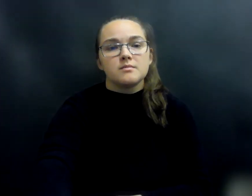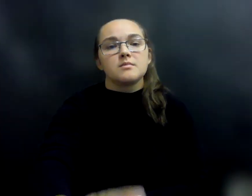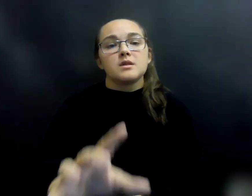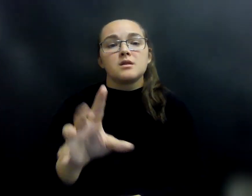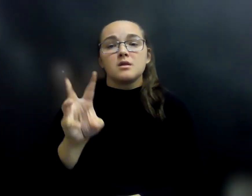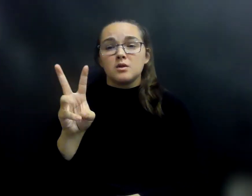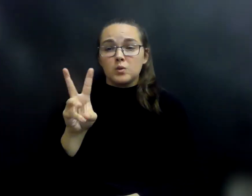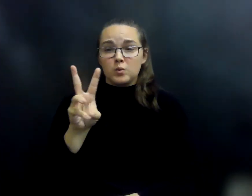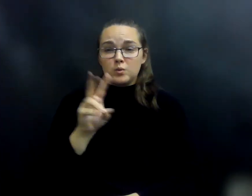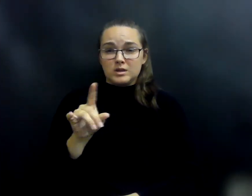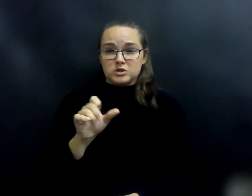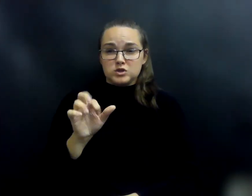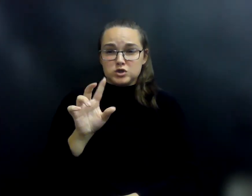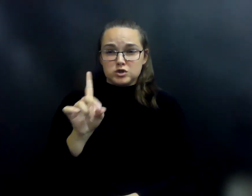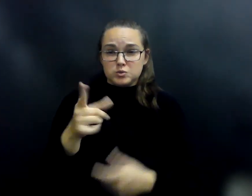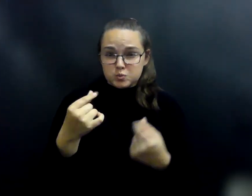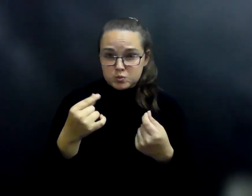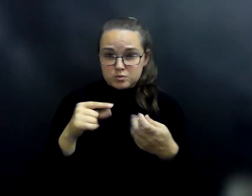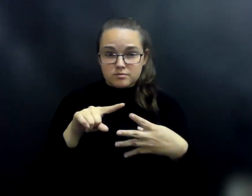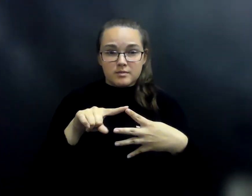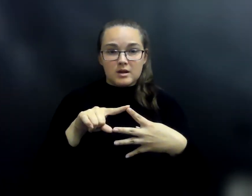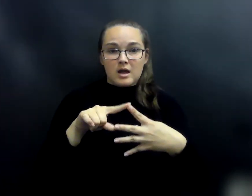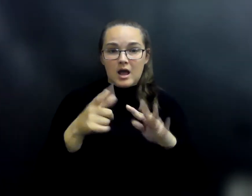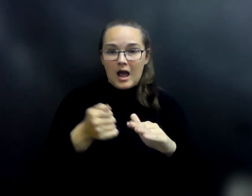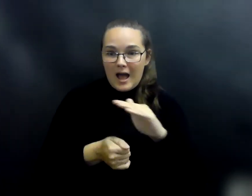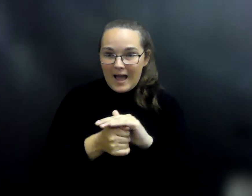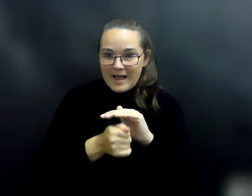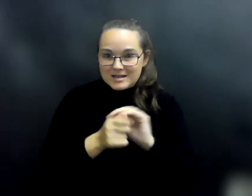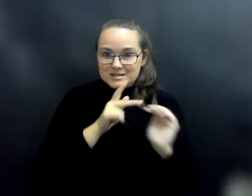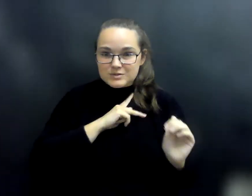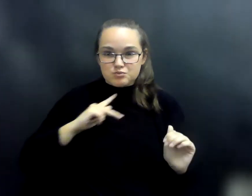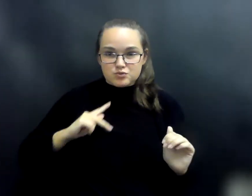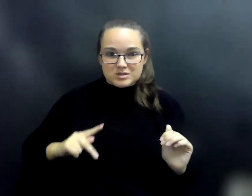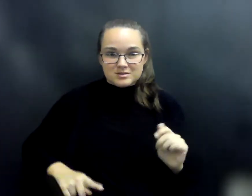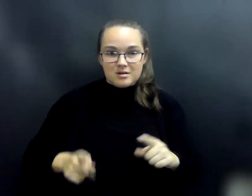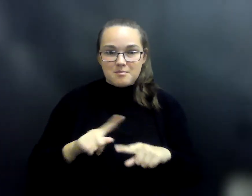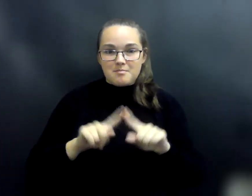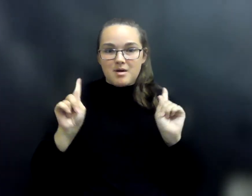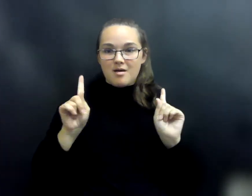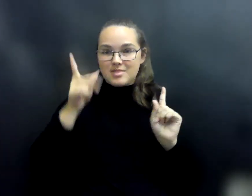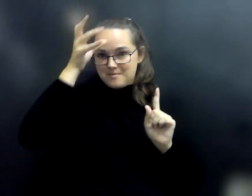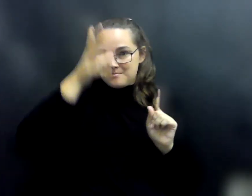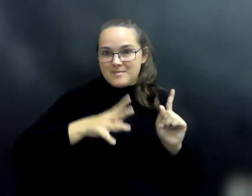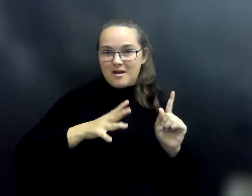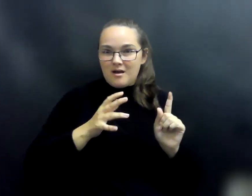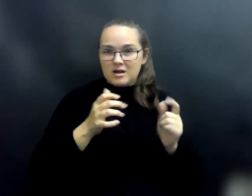The wizard a hides the princess, but the men use their skills to find her. B